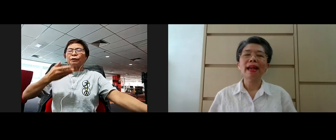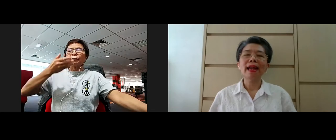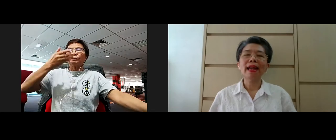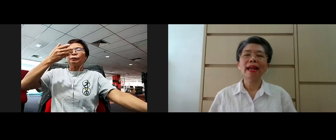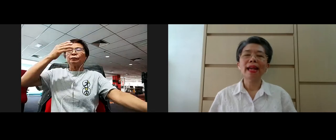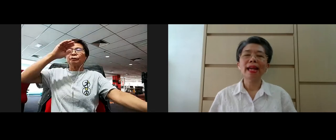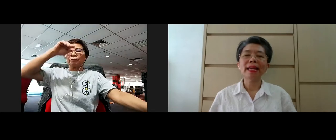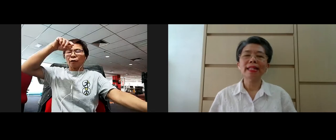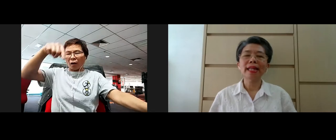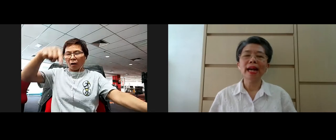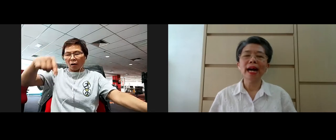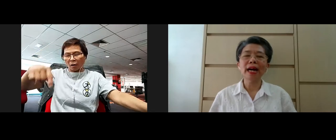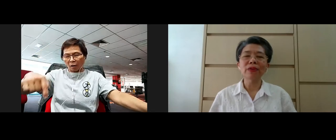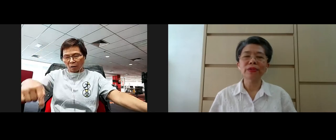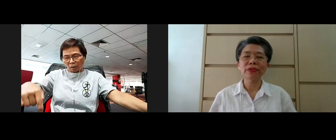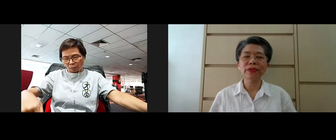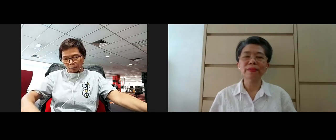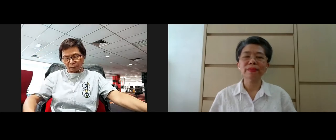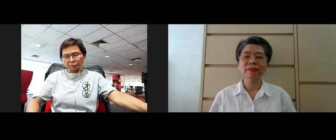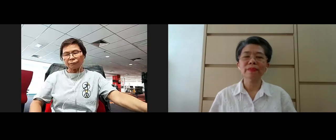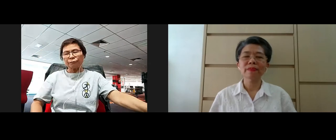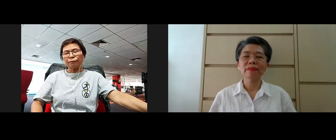and out.